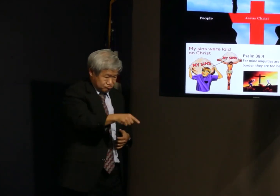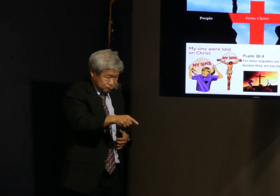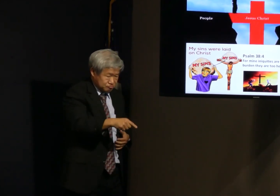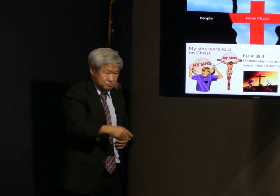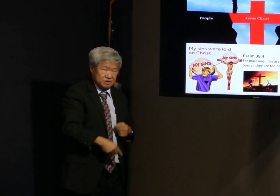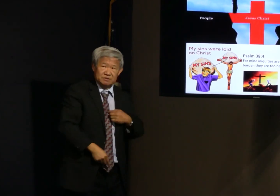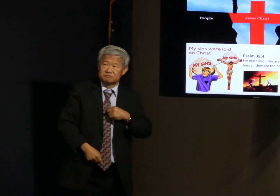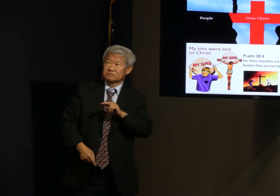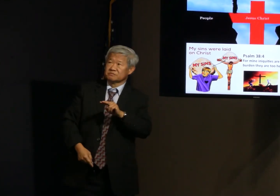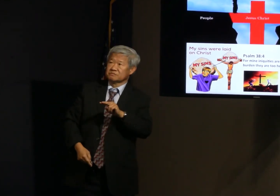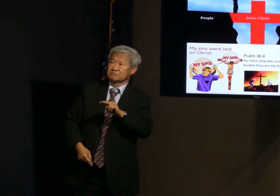on his shoulders.